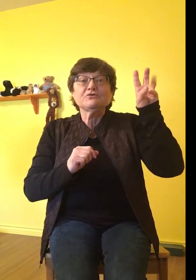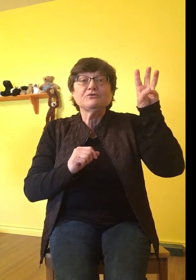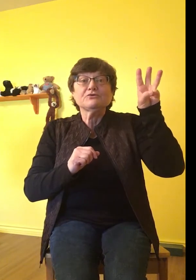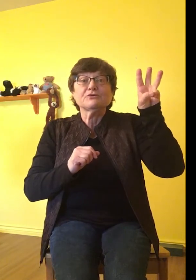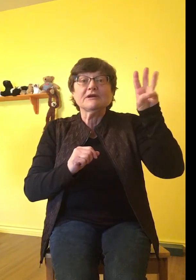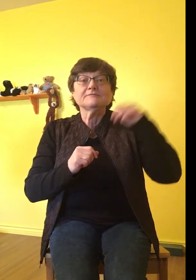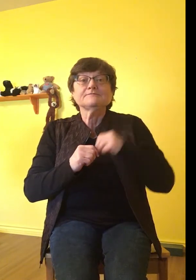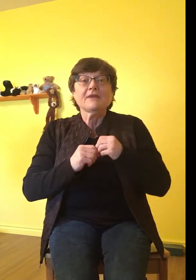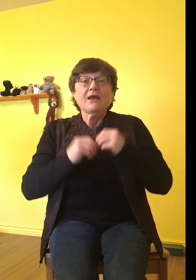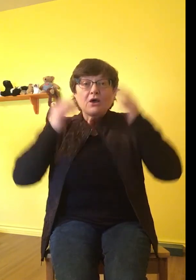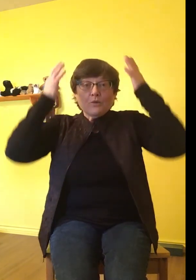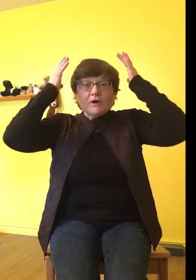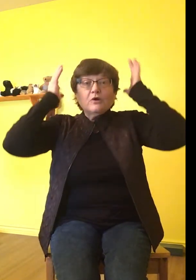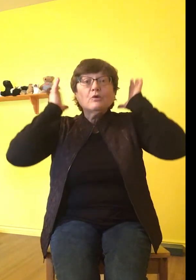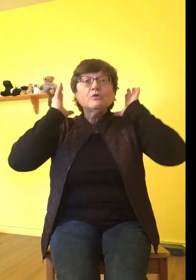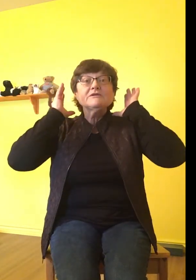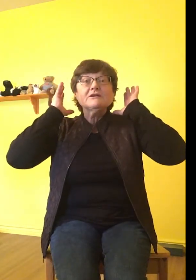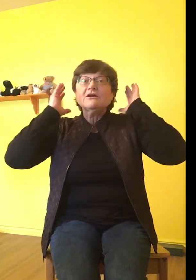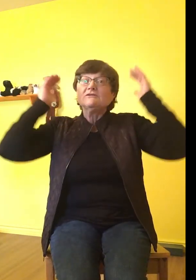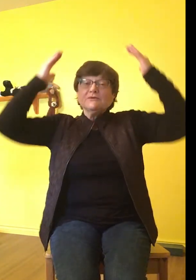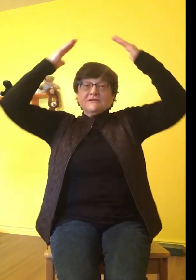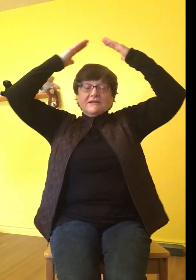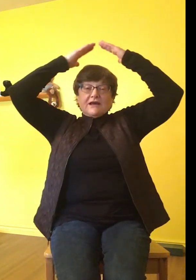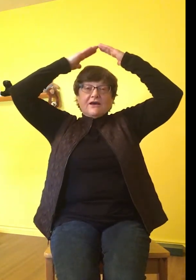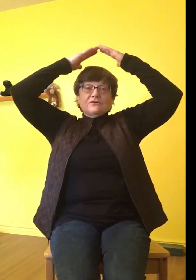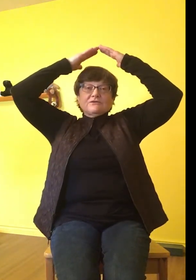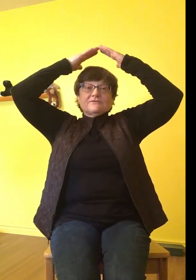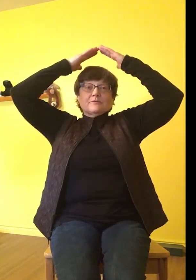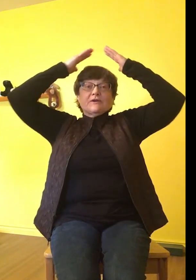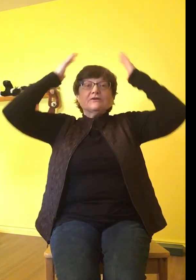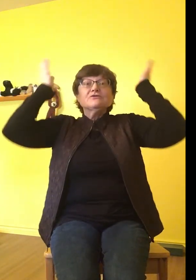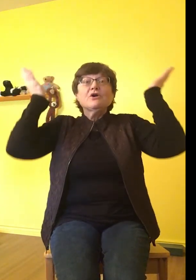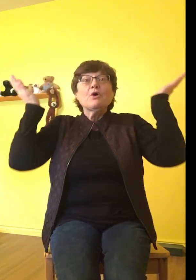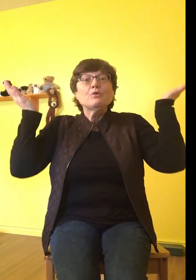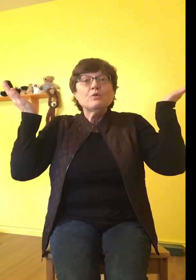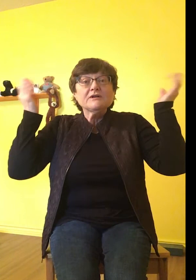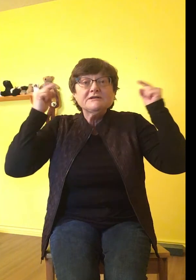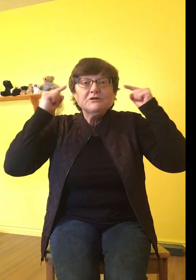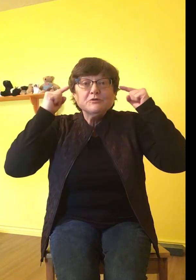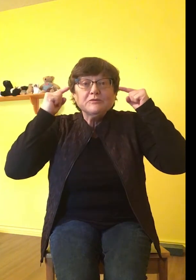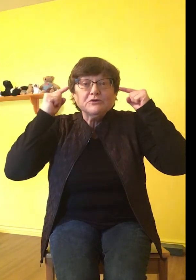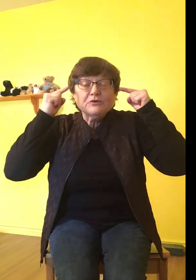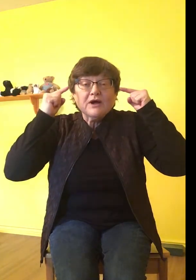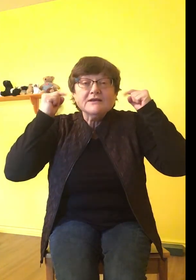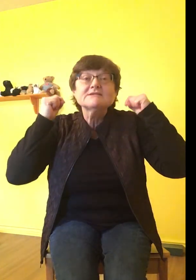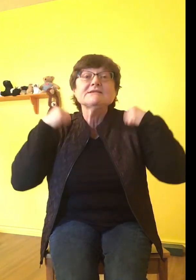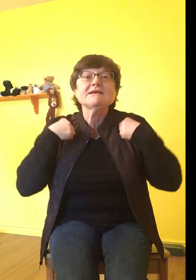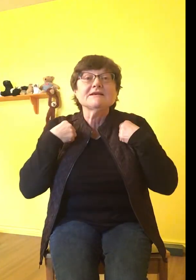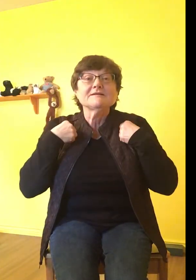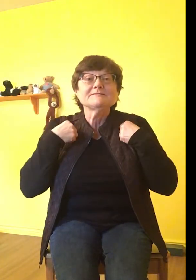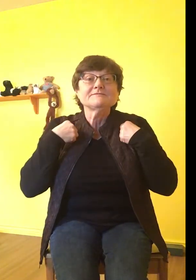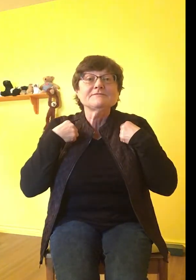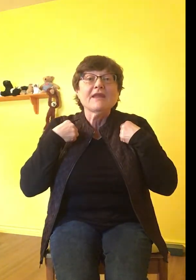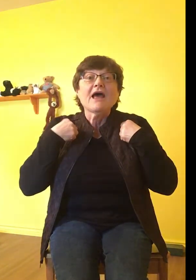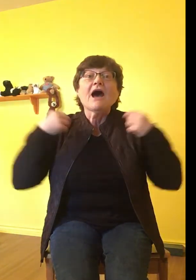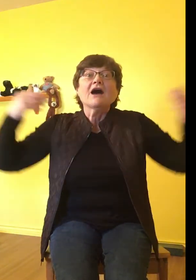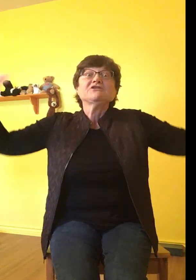two, three. When Goldilocks went to the house of the bears, what did her blue eyes see? A